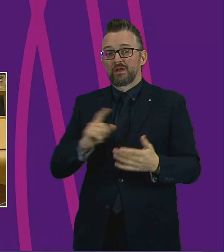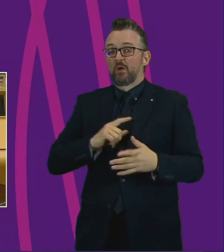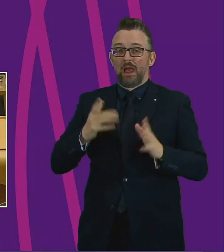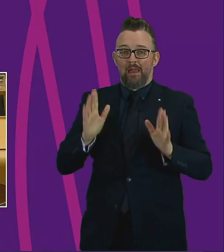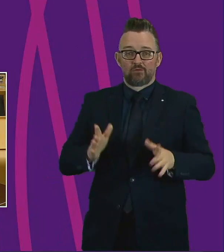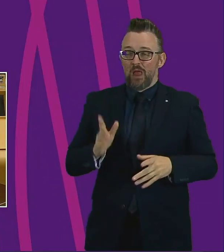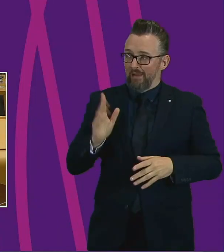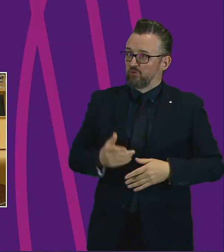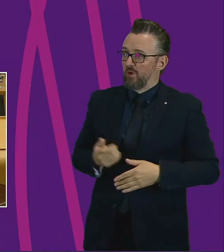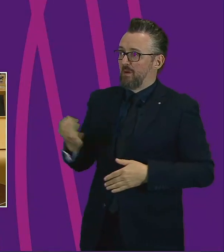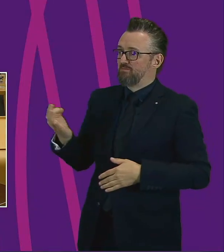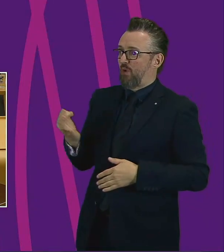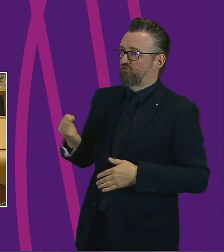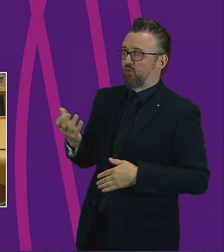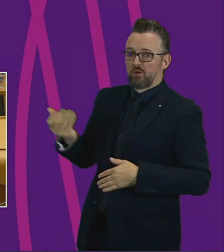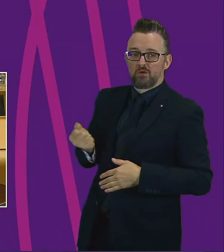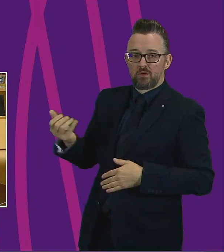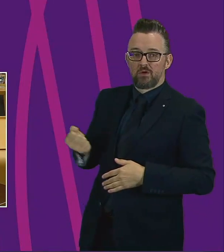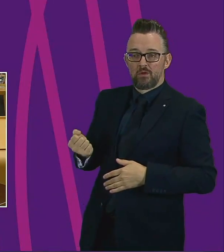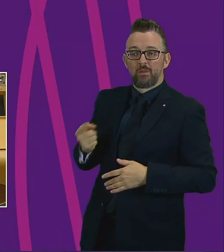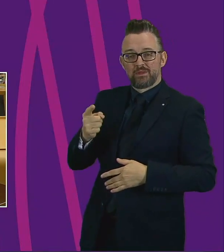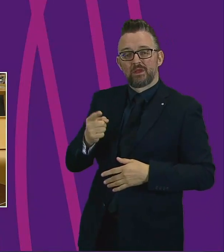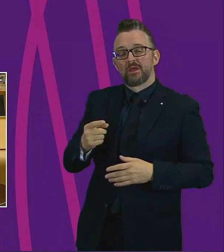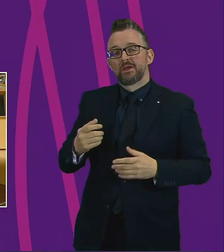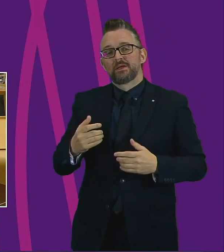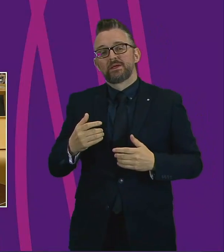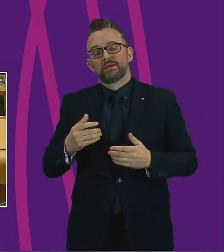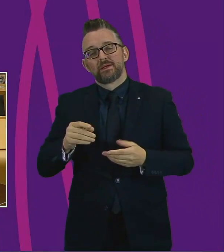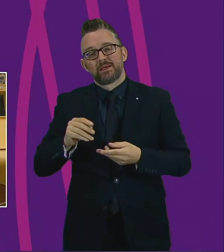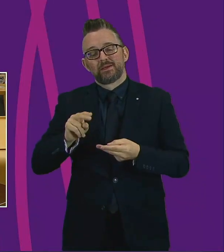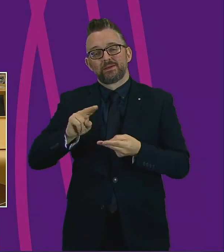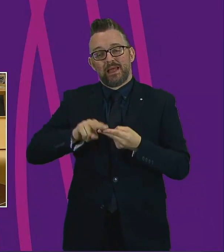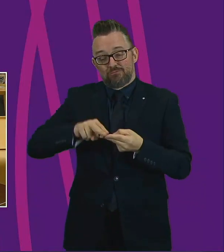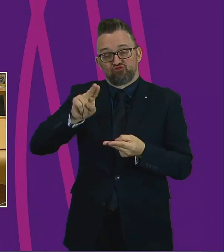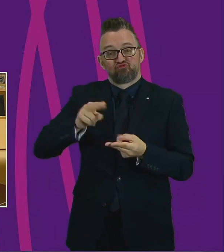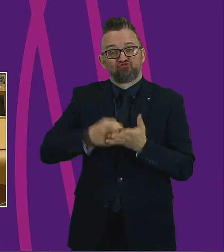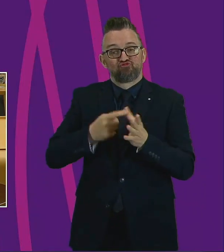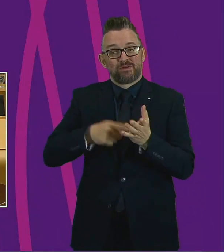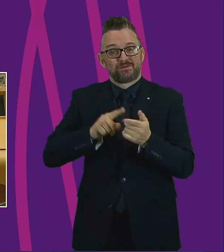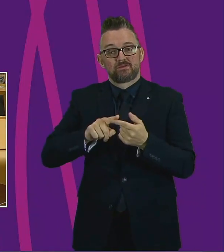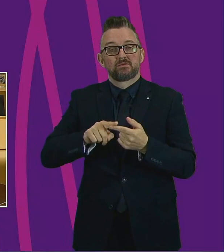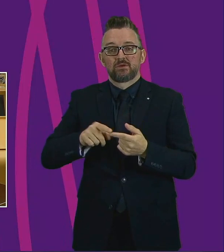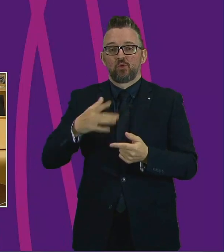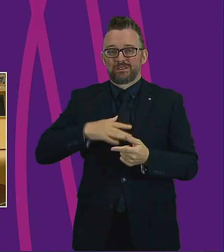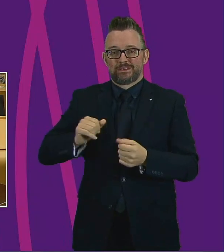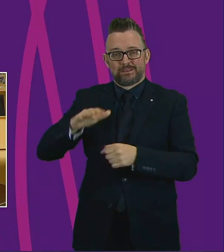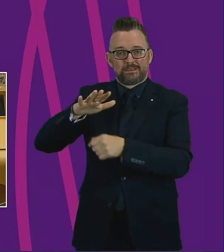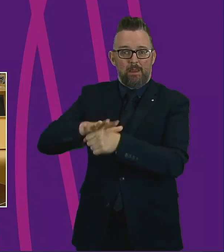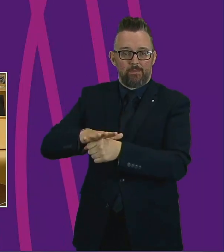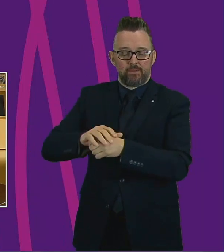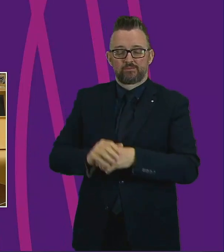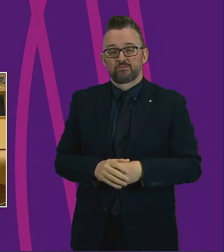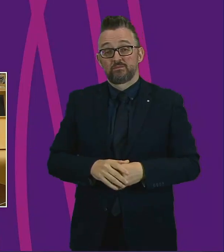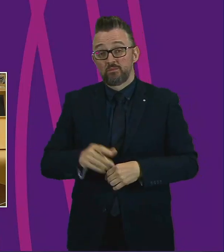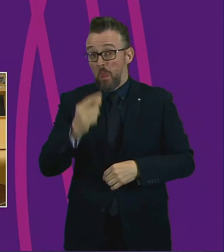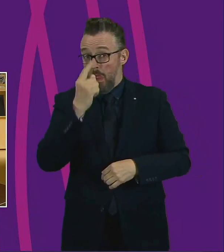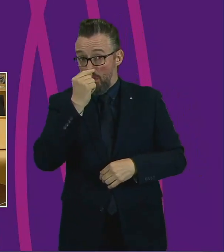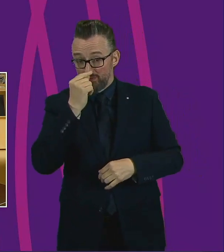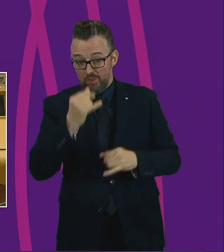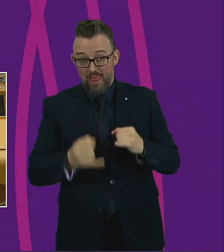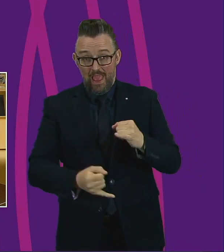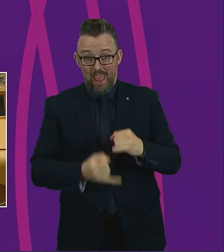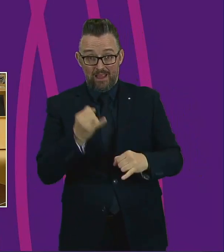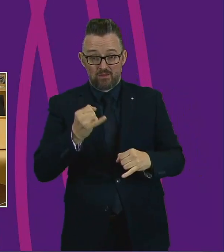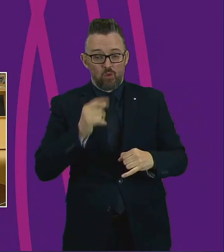borrowing. And there must be a cap on interest rates in the high street too. As I've said before, we could face mass evictions at the end of the